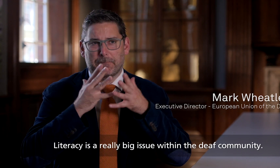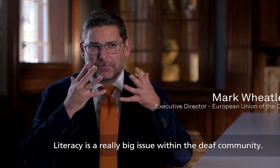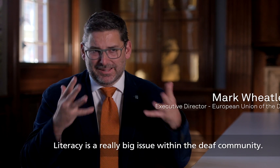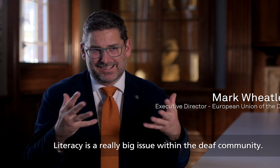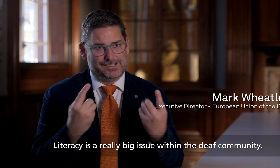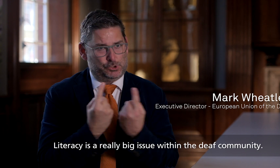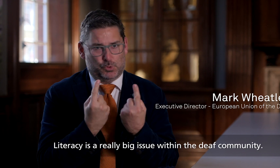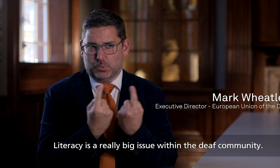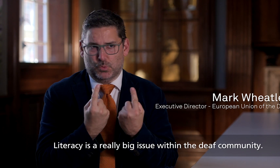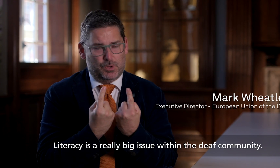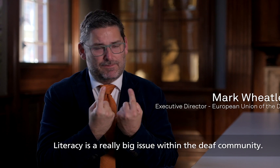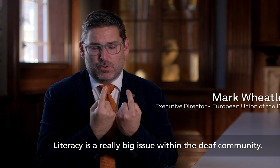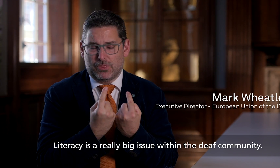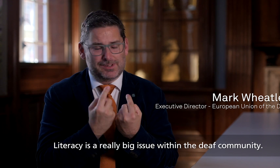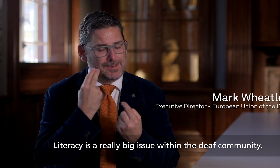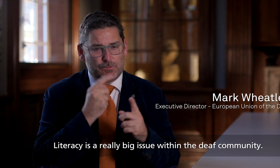Literacy is a really big issue within the deaf community.